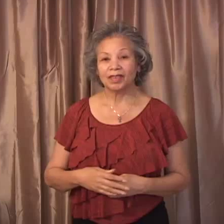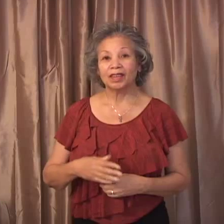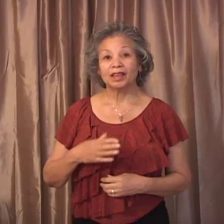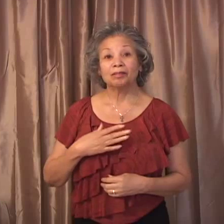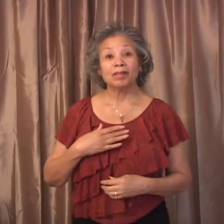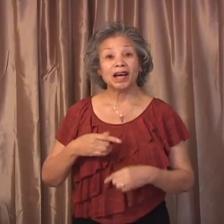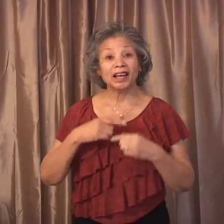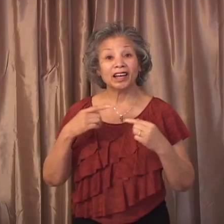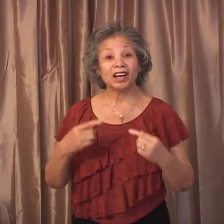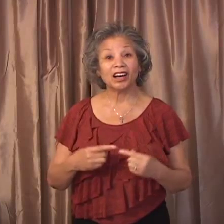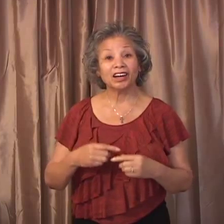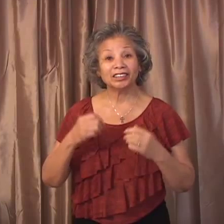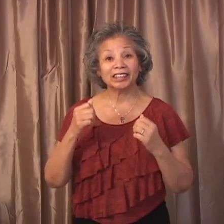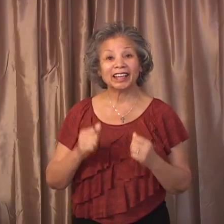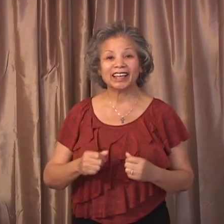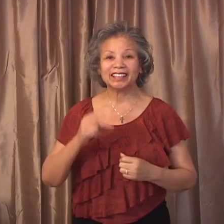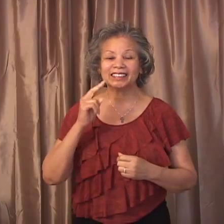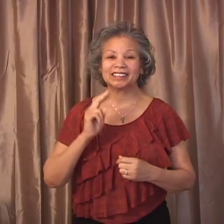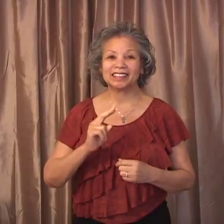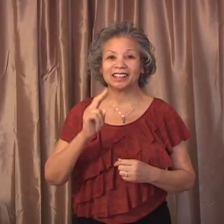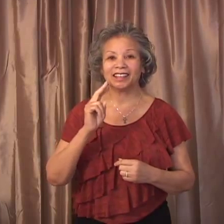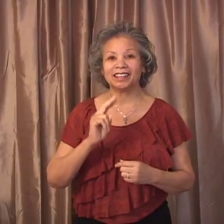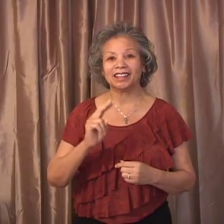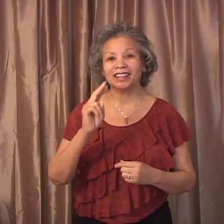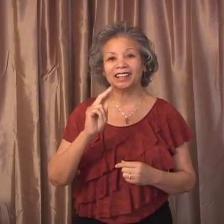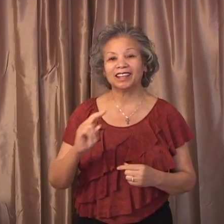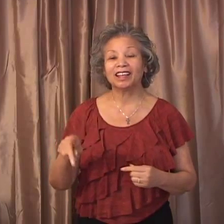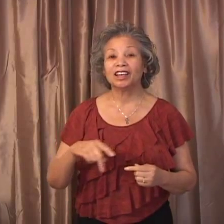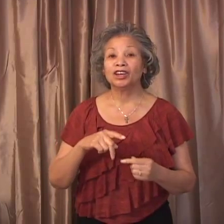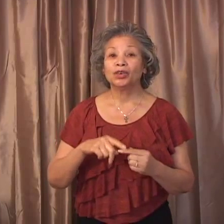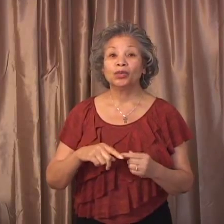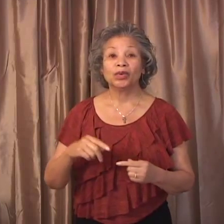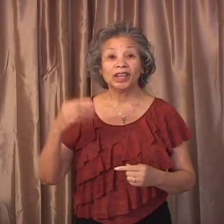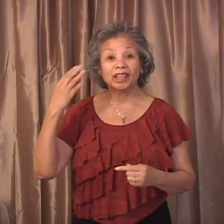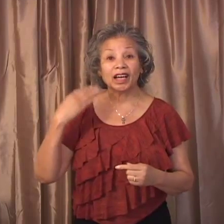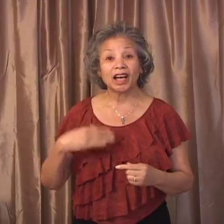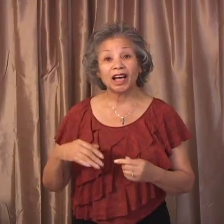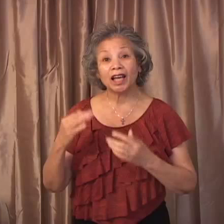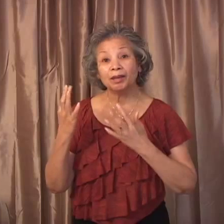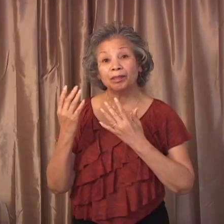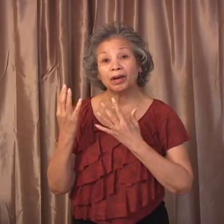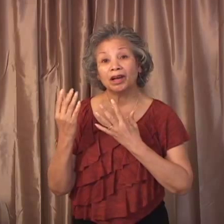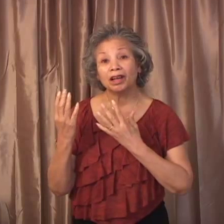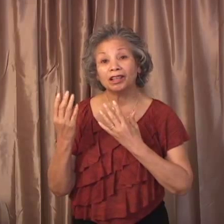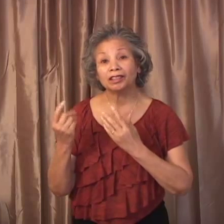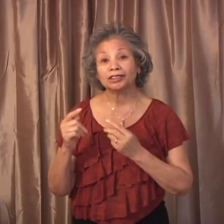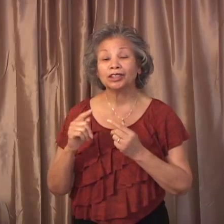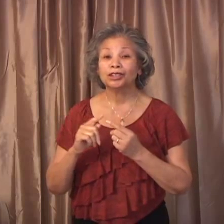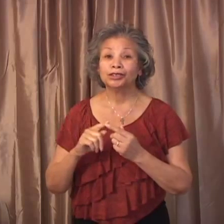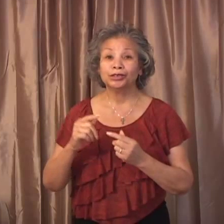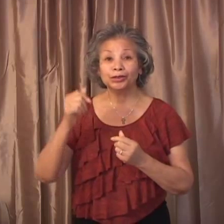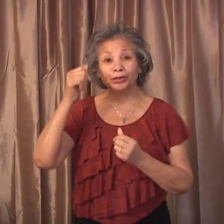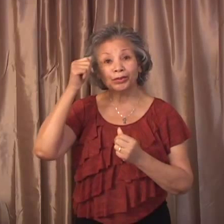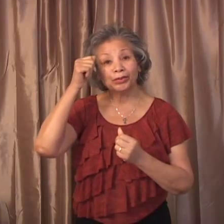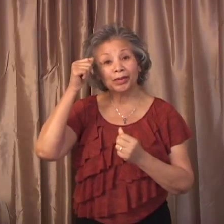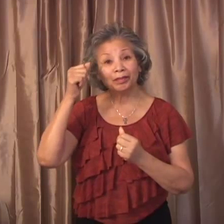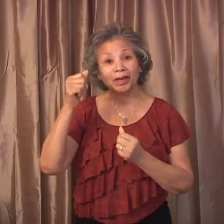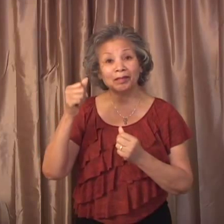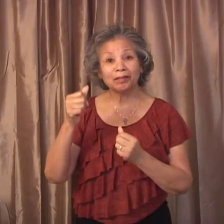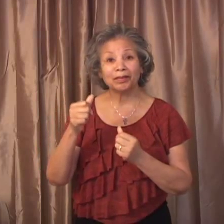My heart can sing when I pause to remember.